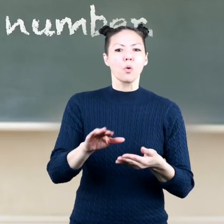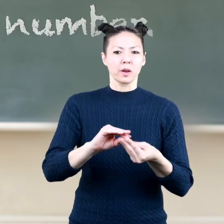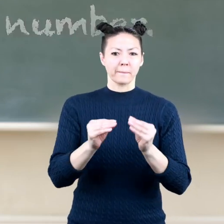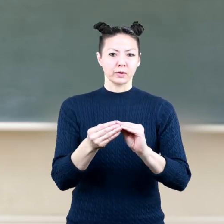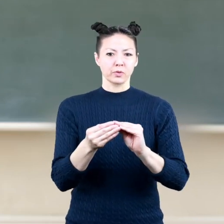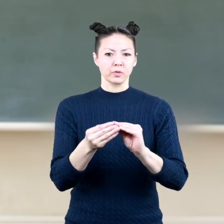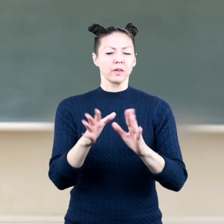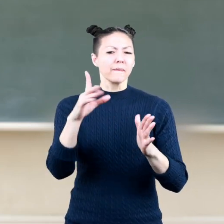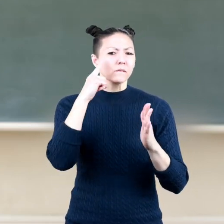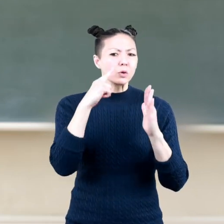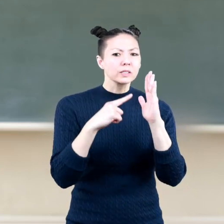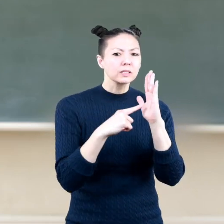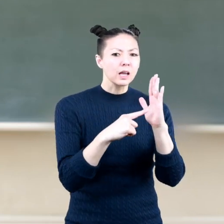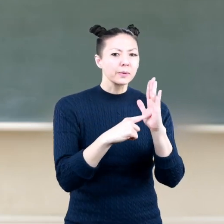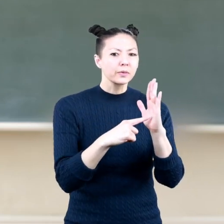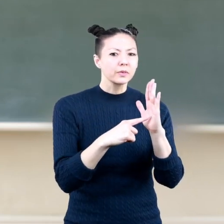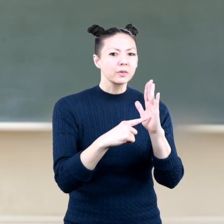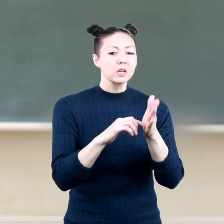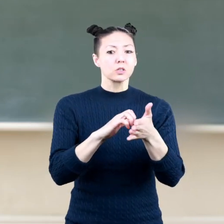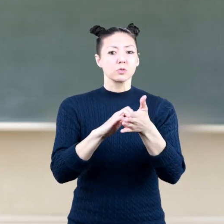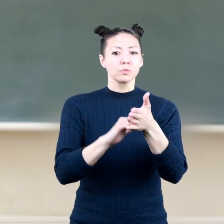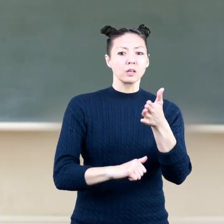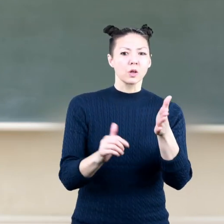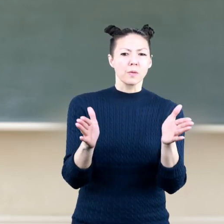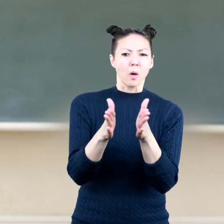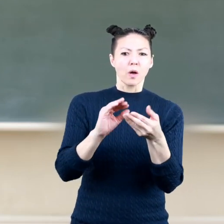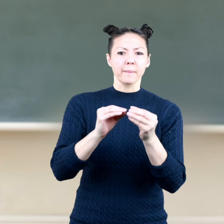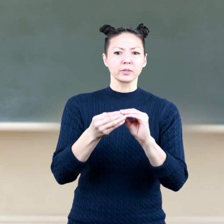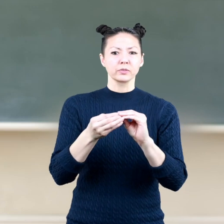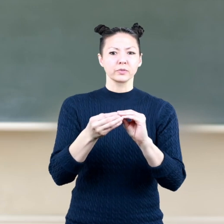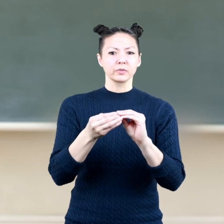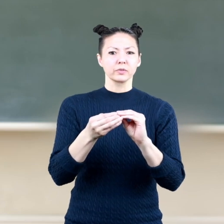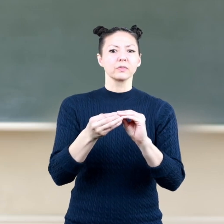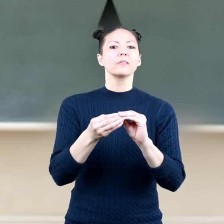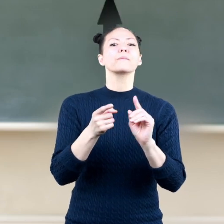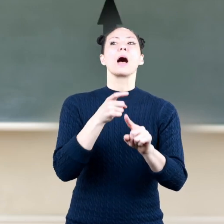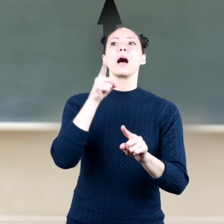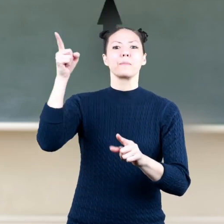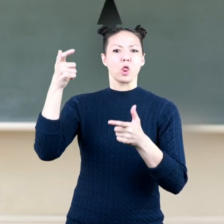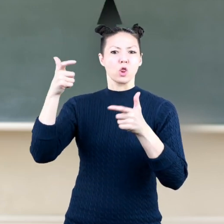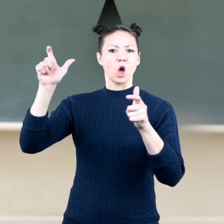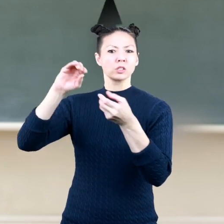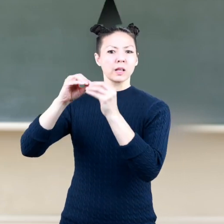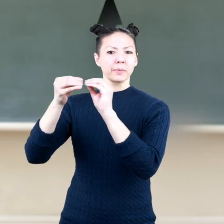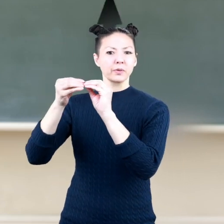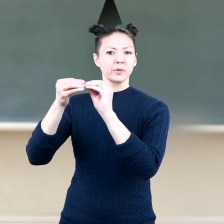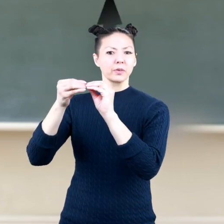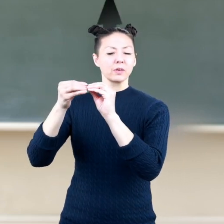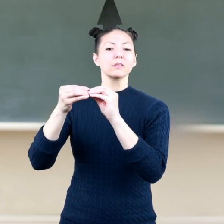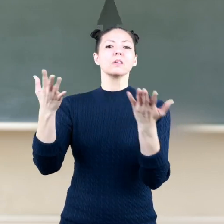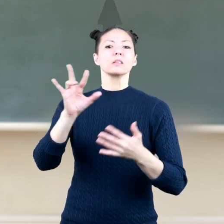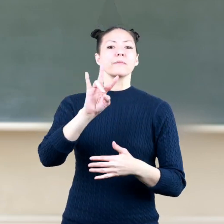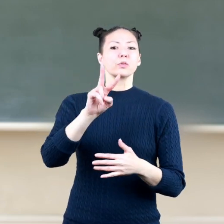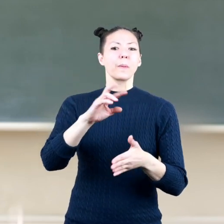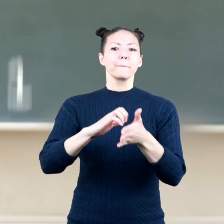for example subtract the smallest number from the largest number so 72